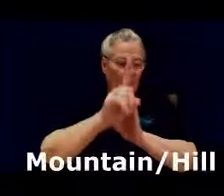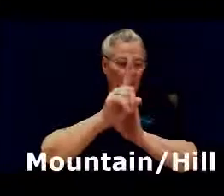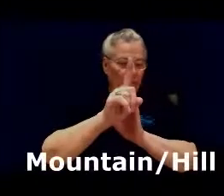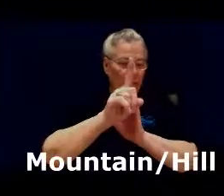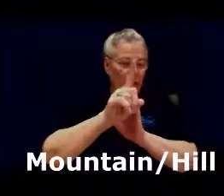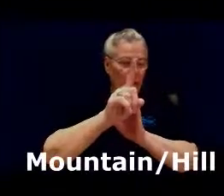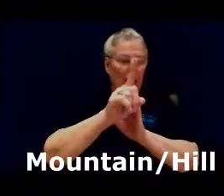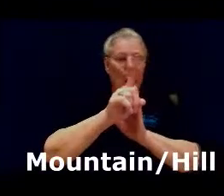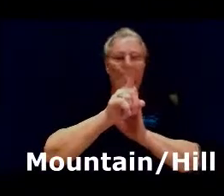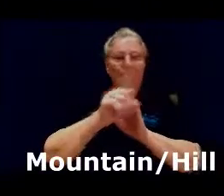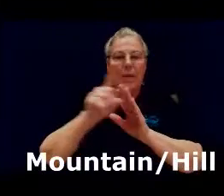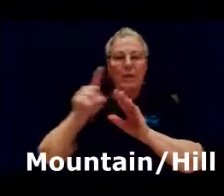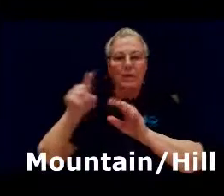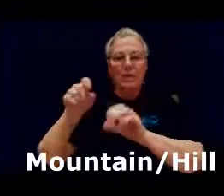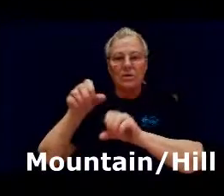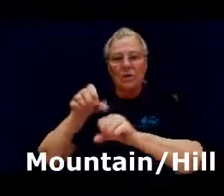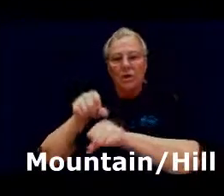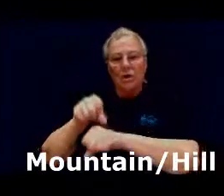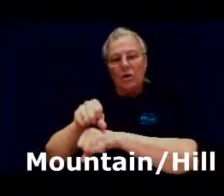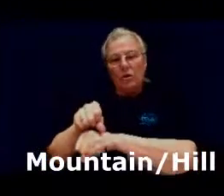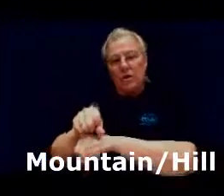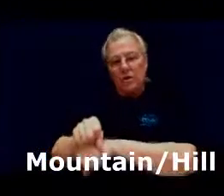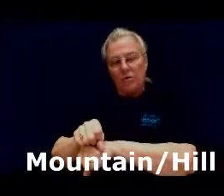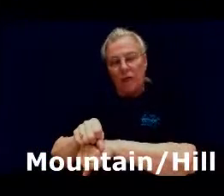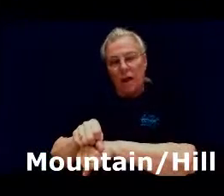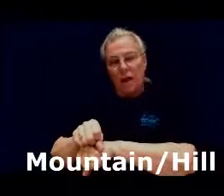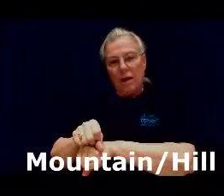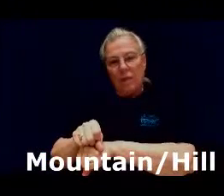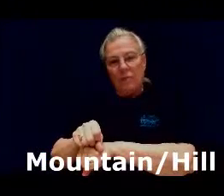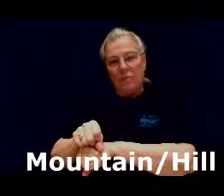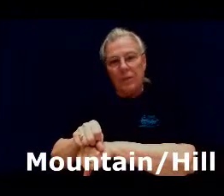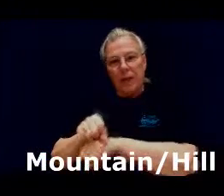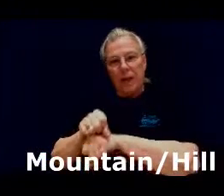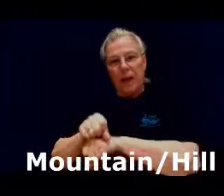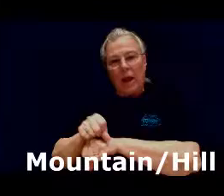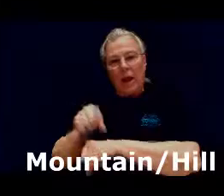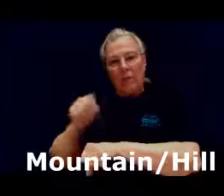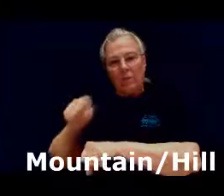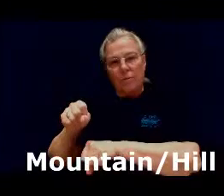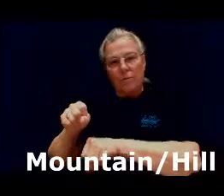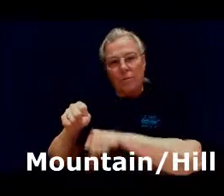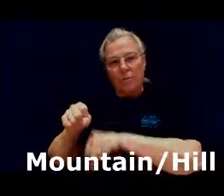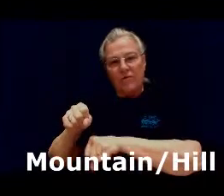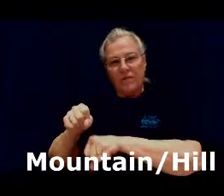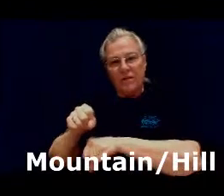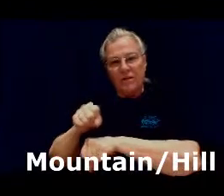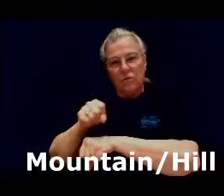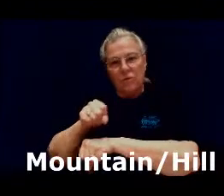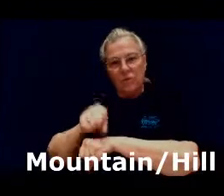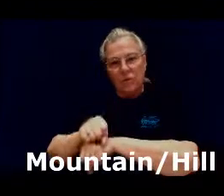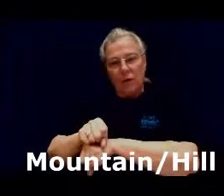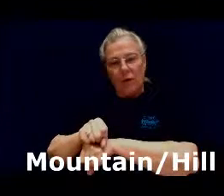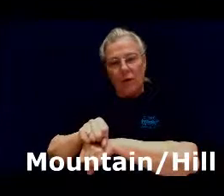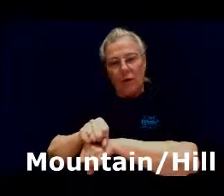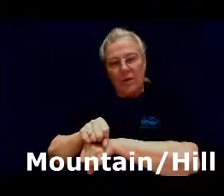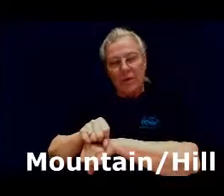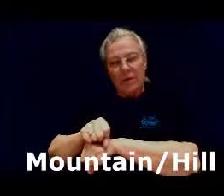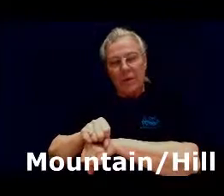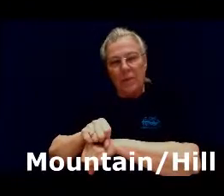mountains you see the rock and both fists dominant on top